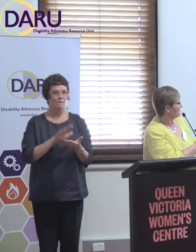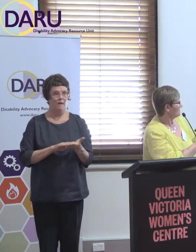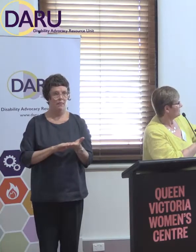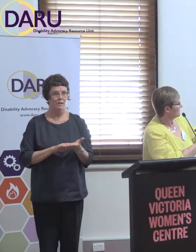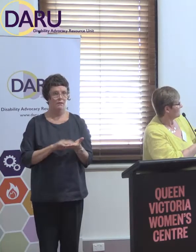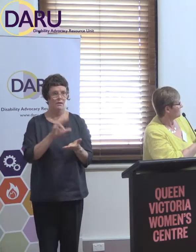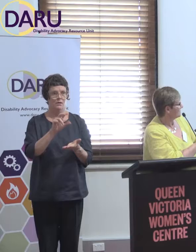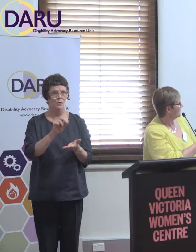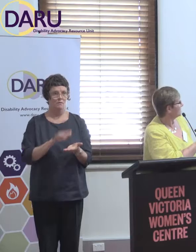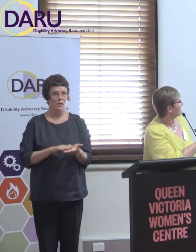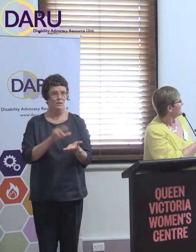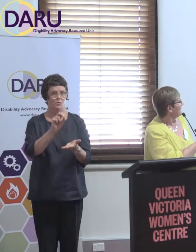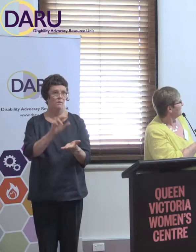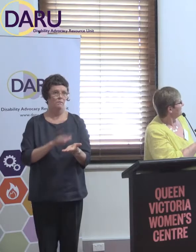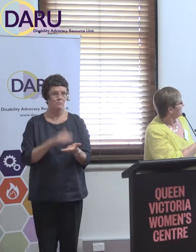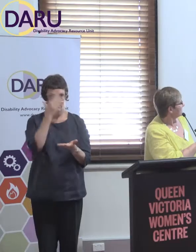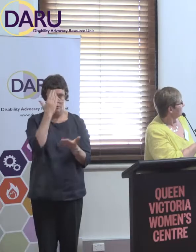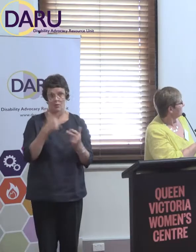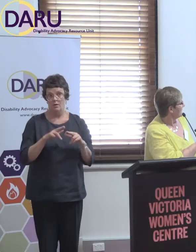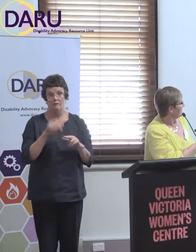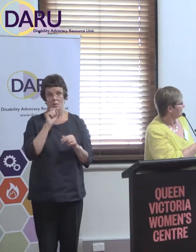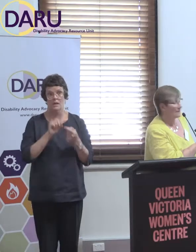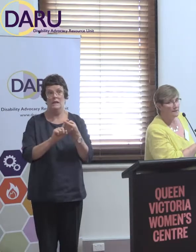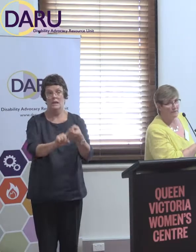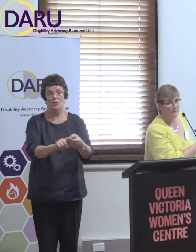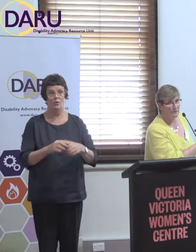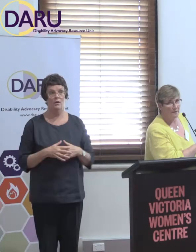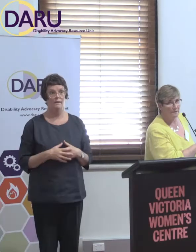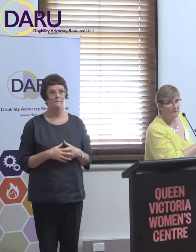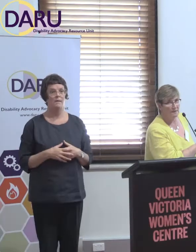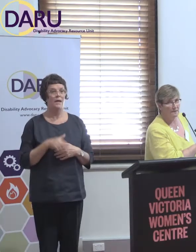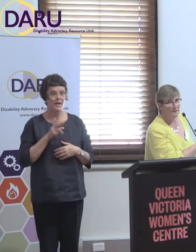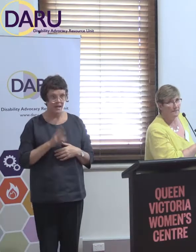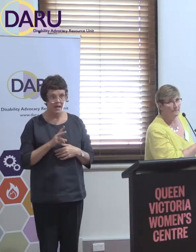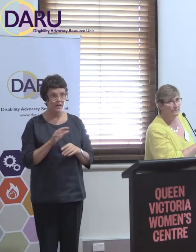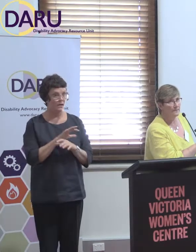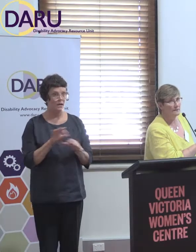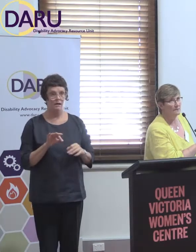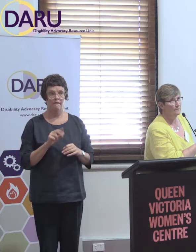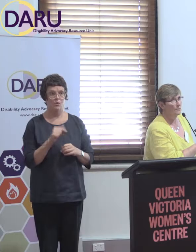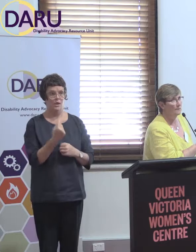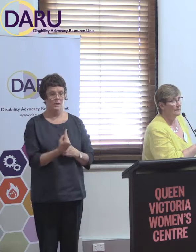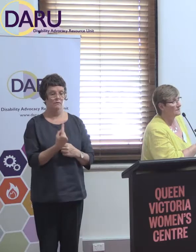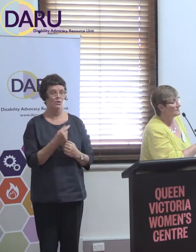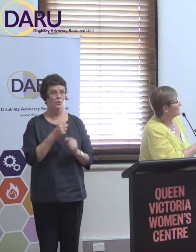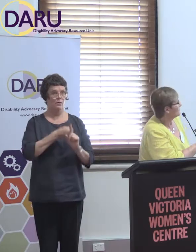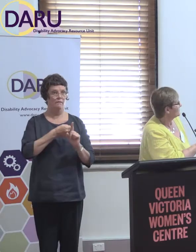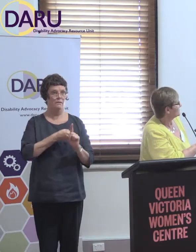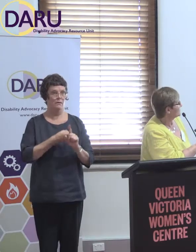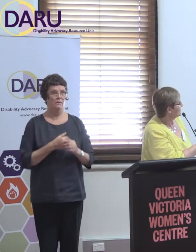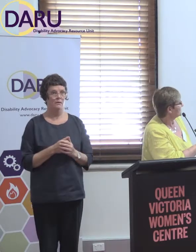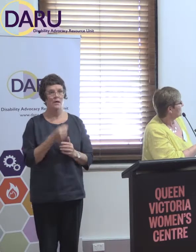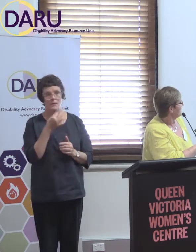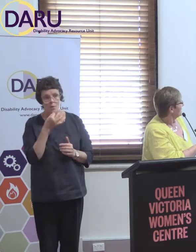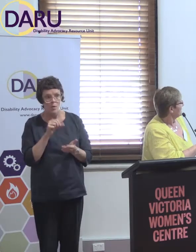not, we don't know if it'll keep continuing. And that, again, none of that is for individual advocacy. It's small amounts to small